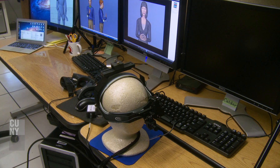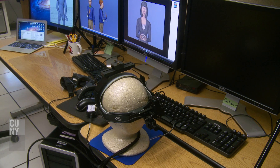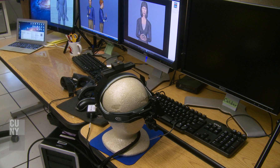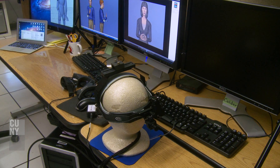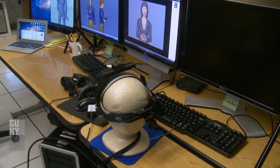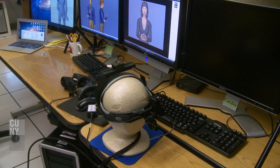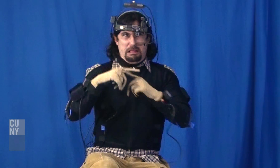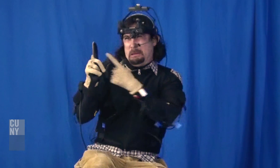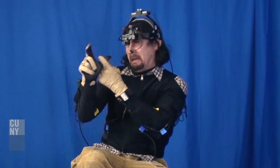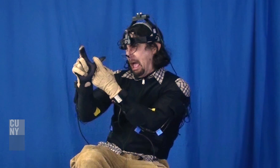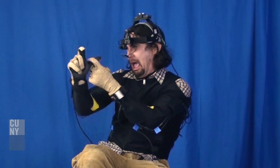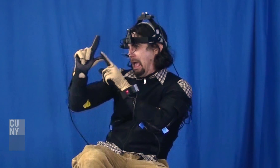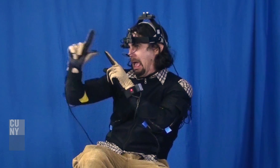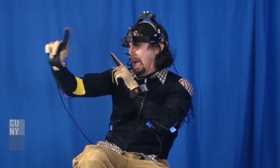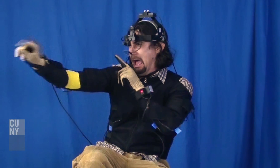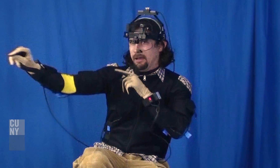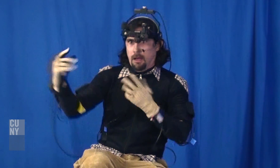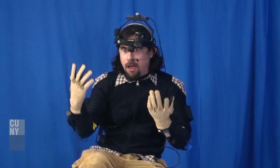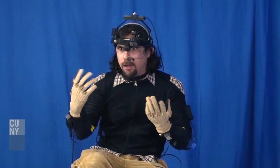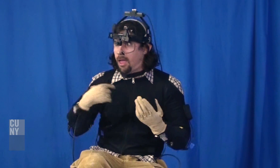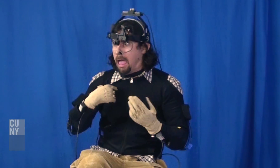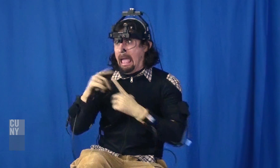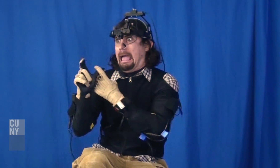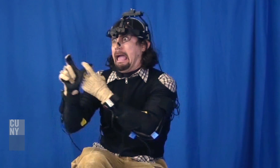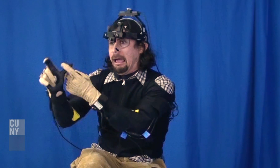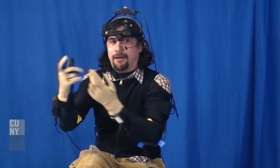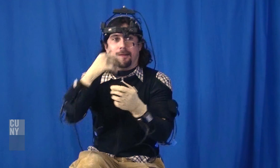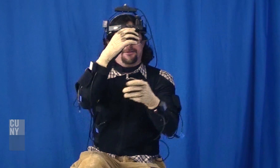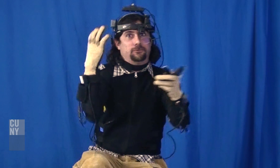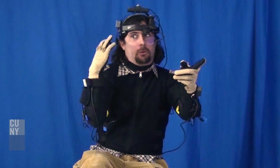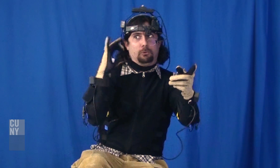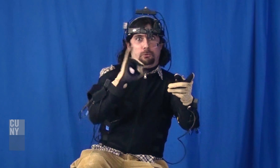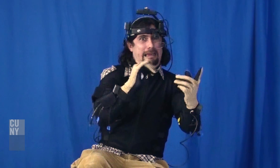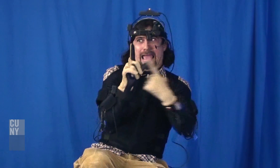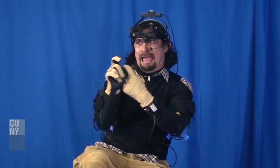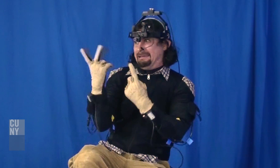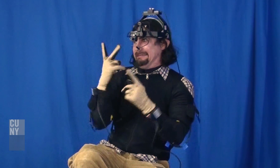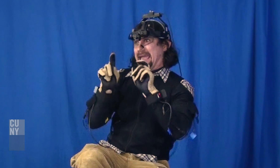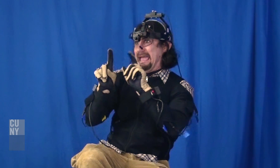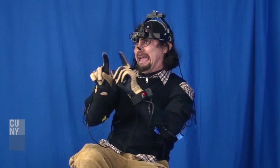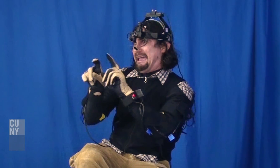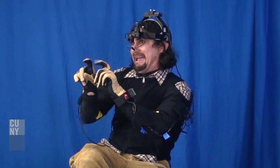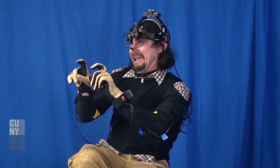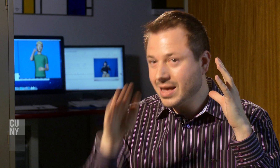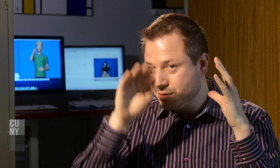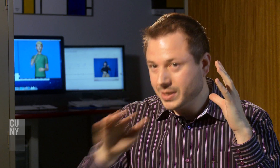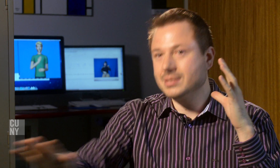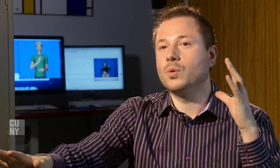-mounted sensor that tells us where their head is in the room, so that way we know how their eye is aimed, we know where their head is, and so we can tell